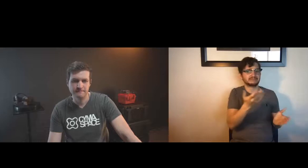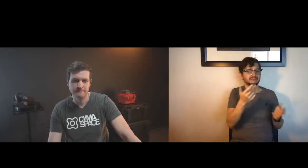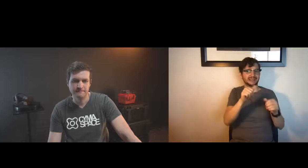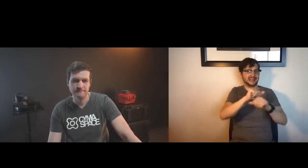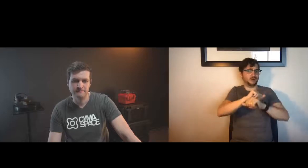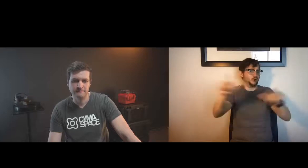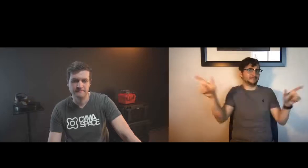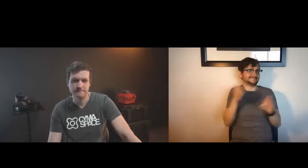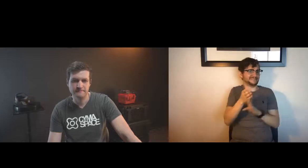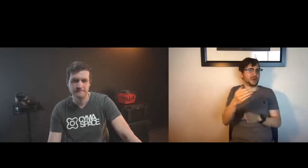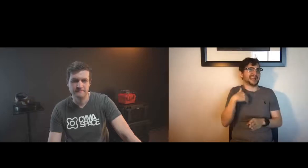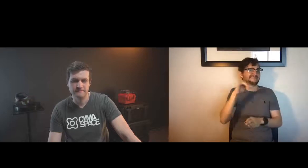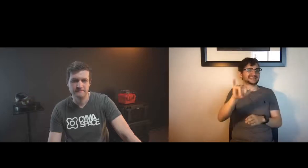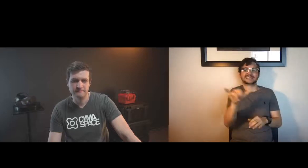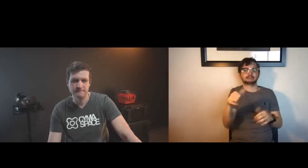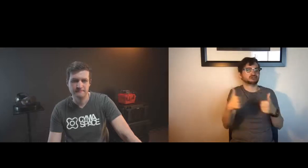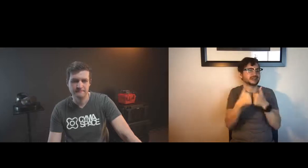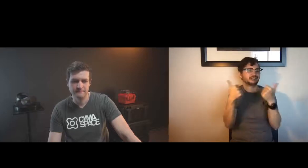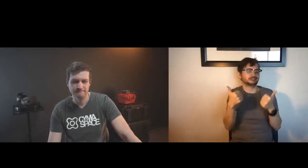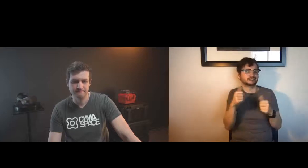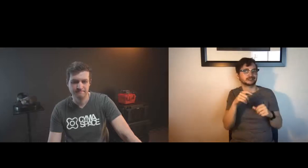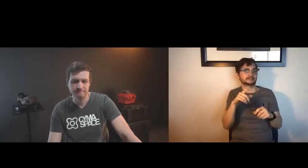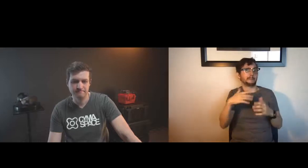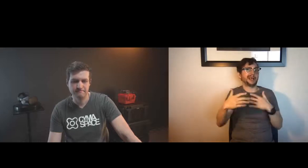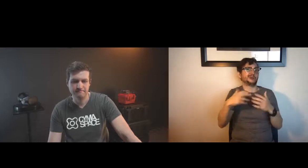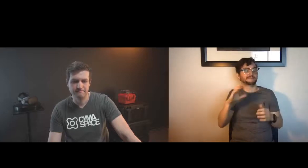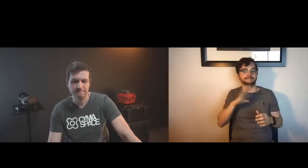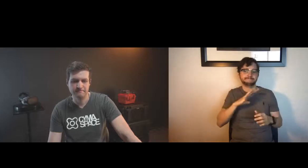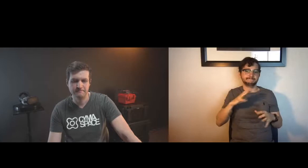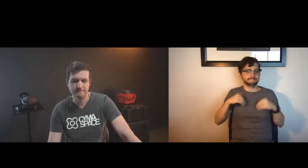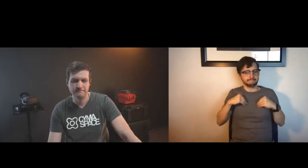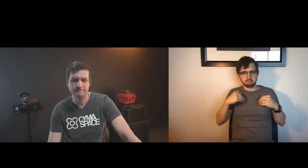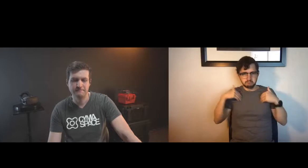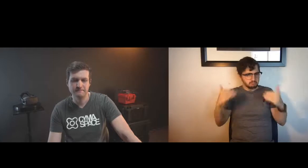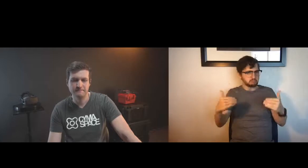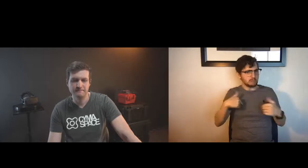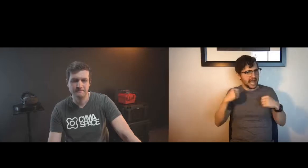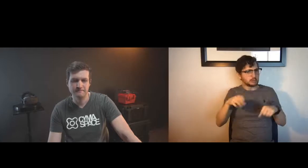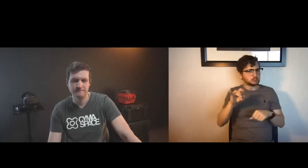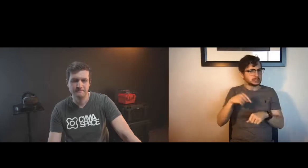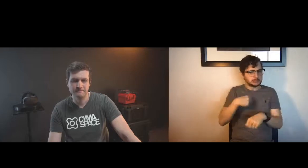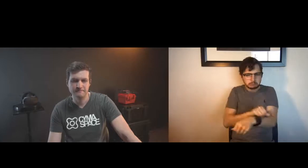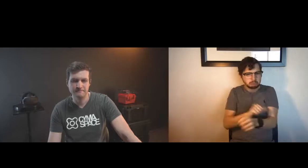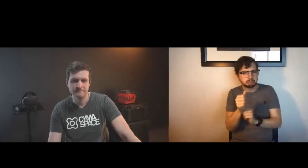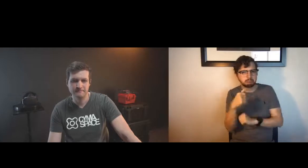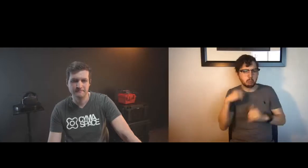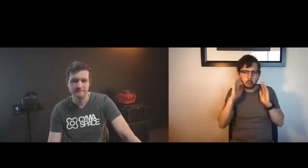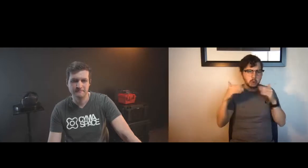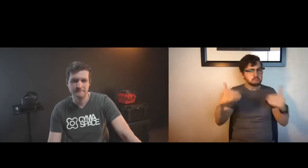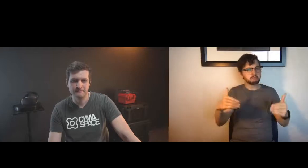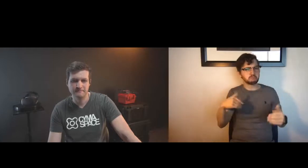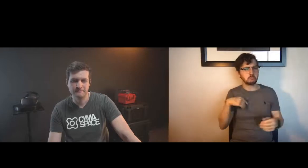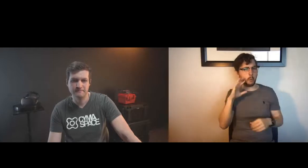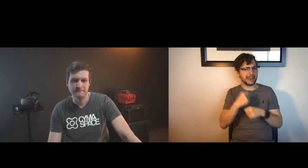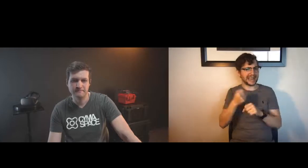which is true in other fields as well in every field i'm sure that we face these same sorts of challenges that